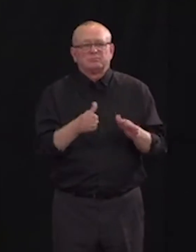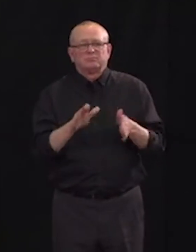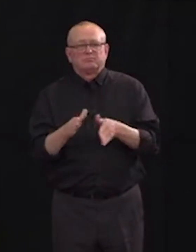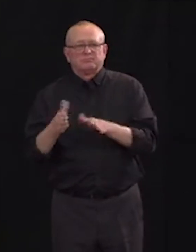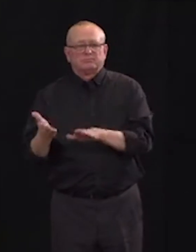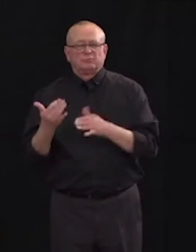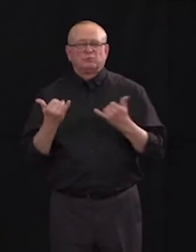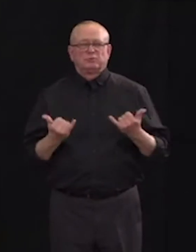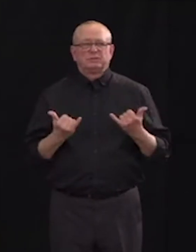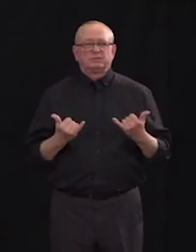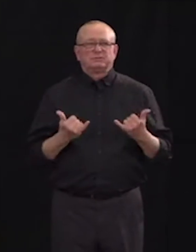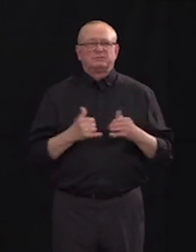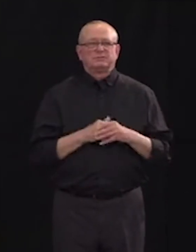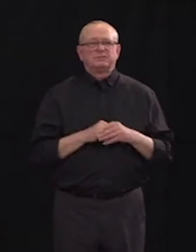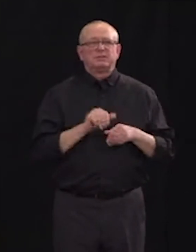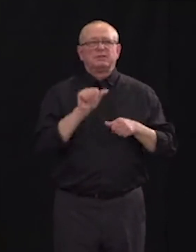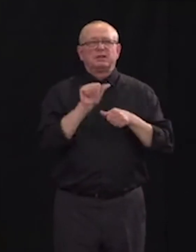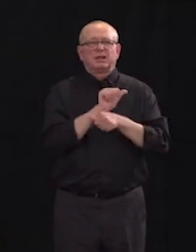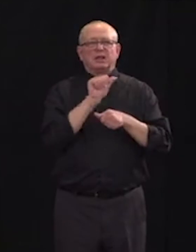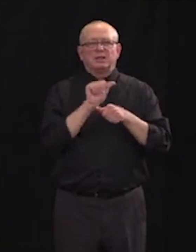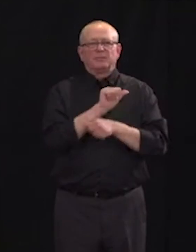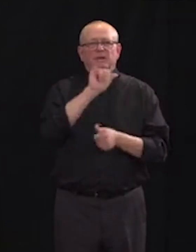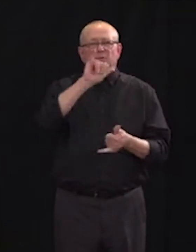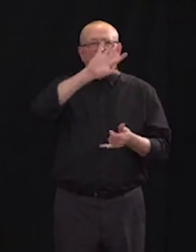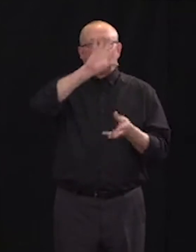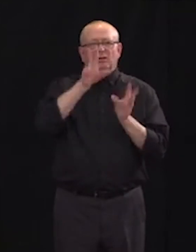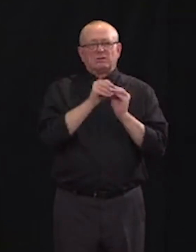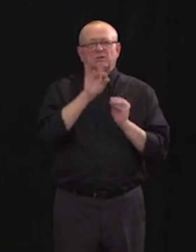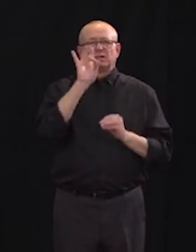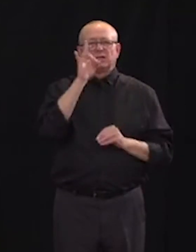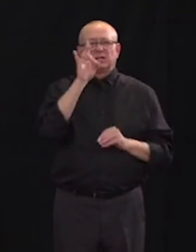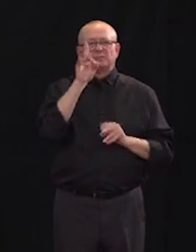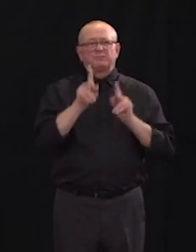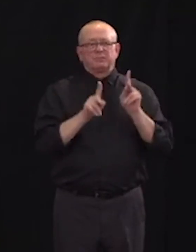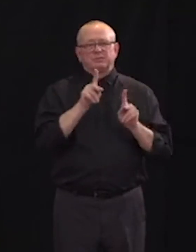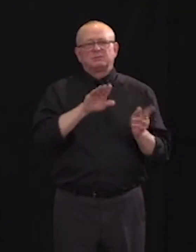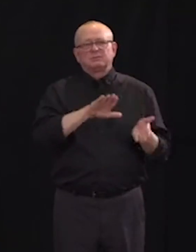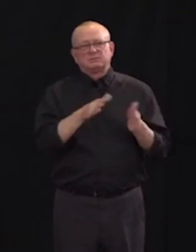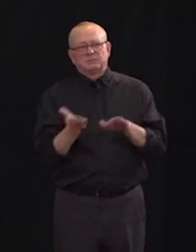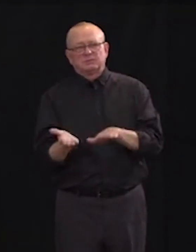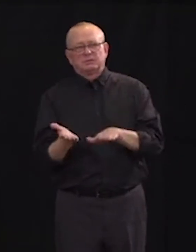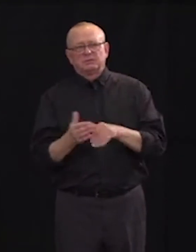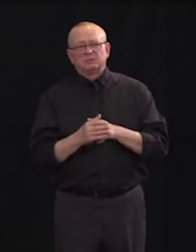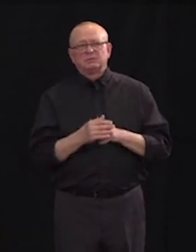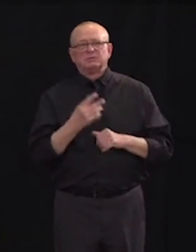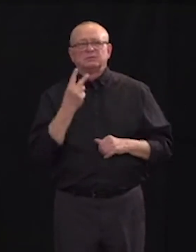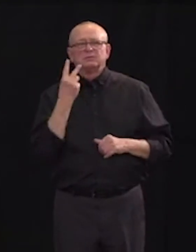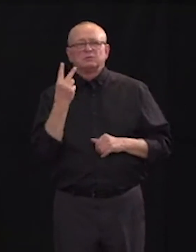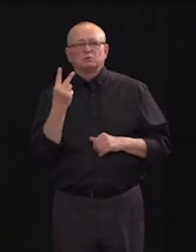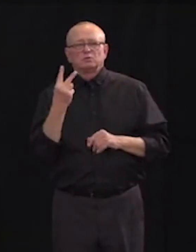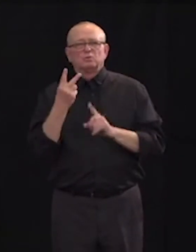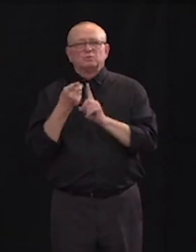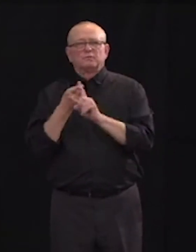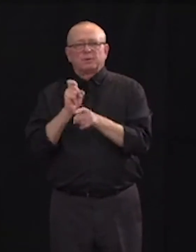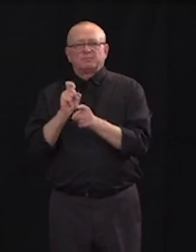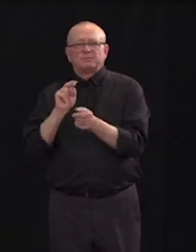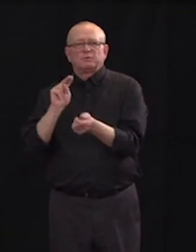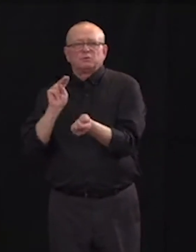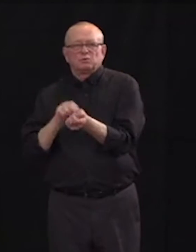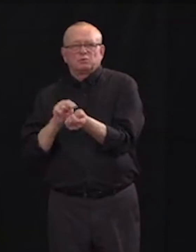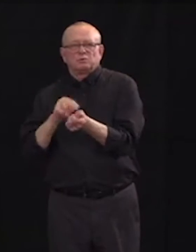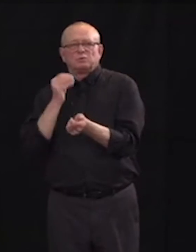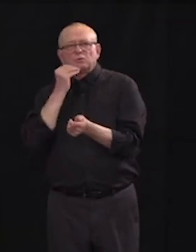Alberta's total to eight. Two of the deaths occurred in long-term care facilities, or seniors' housing,